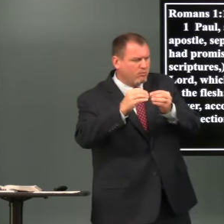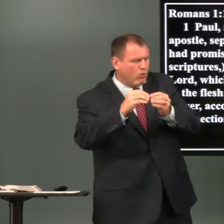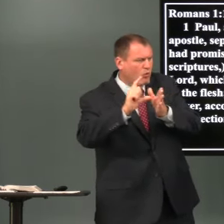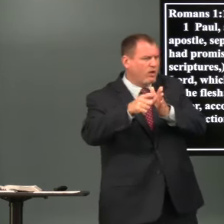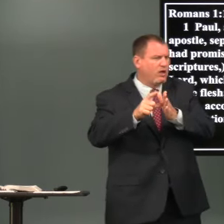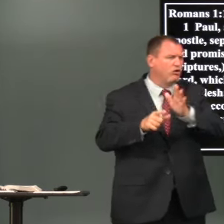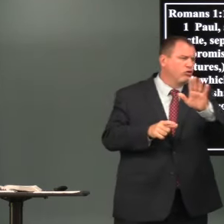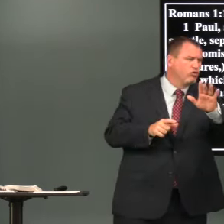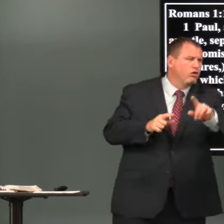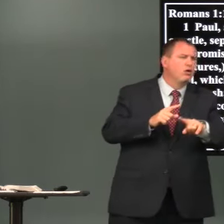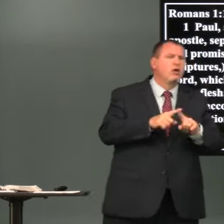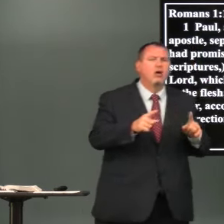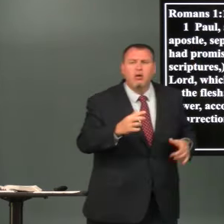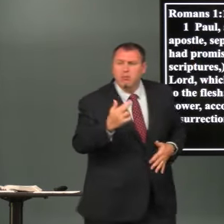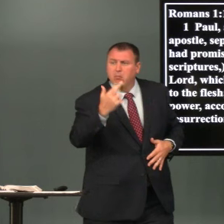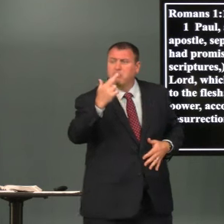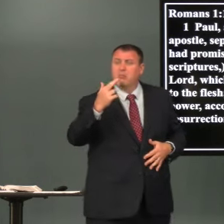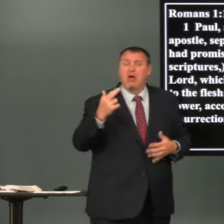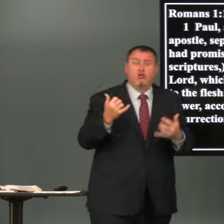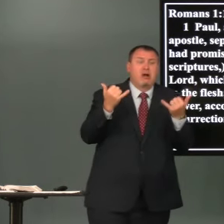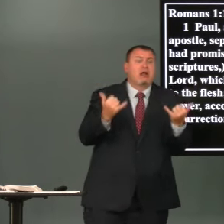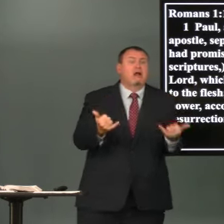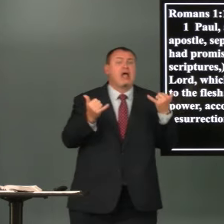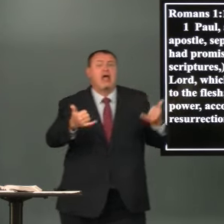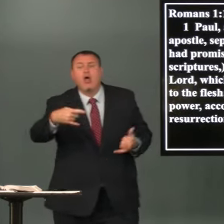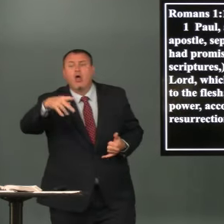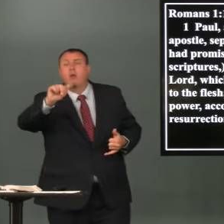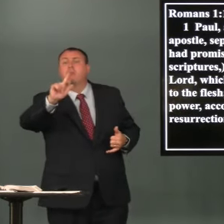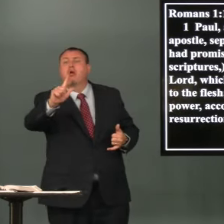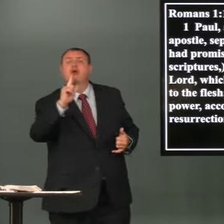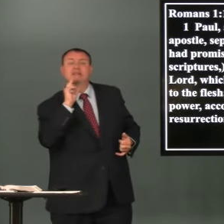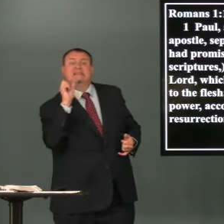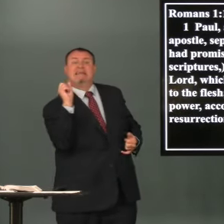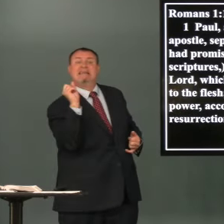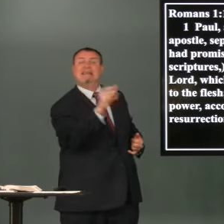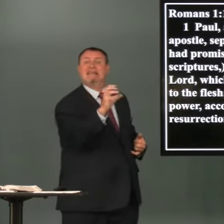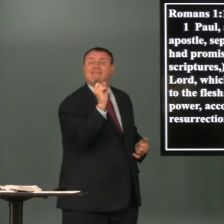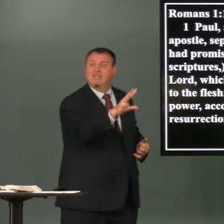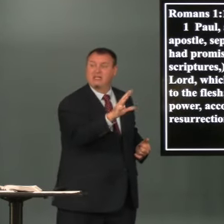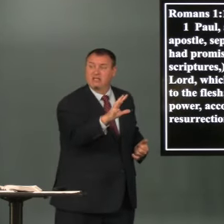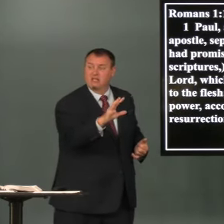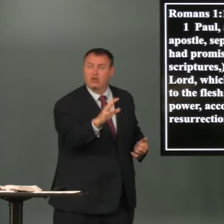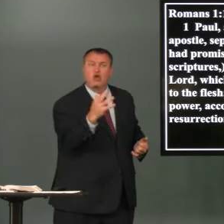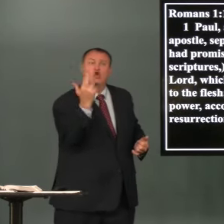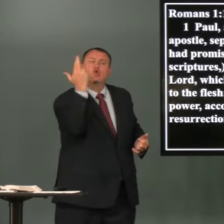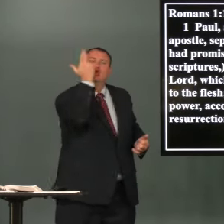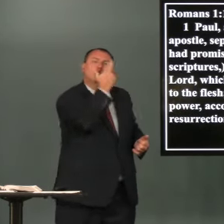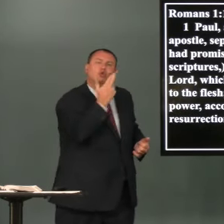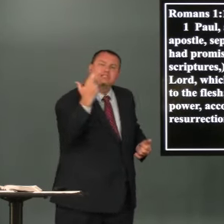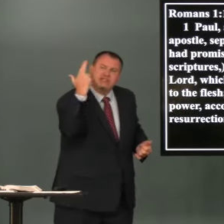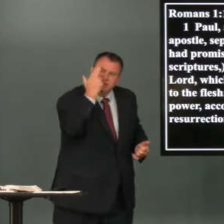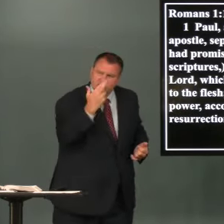and i'll explain a little bit more as we go along but right now paul is giving